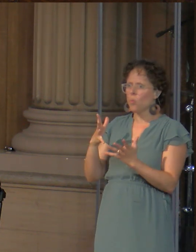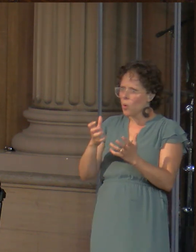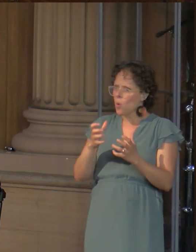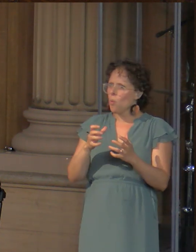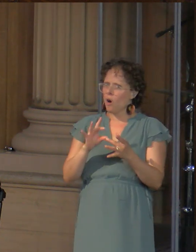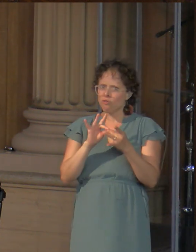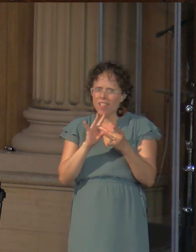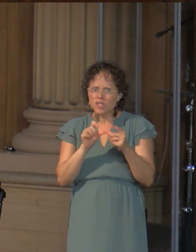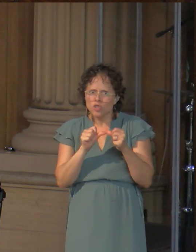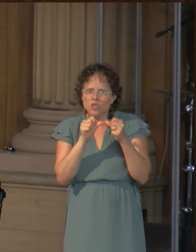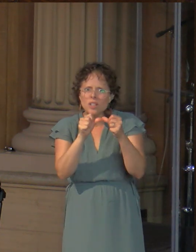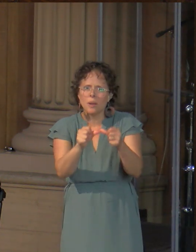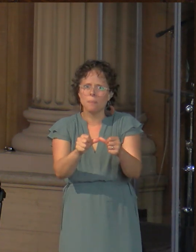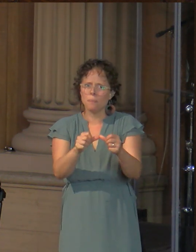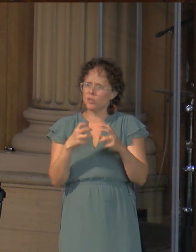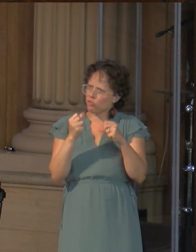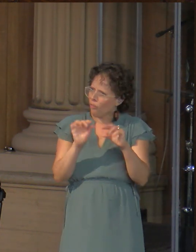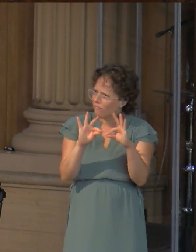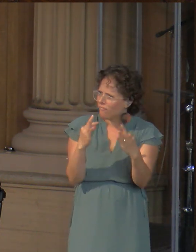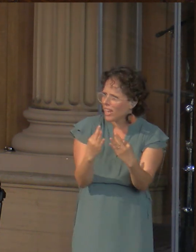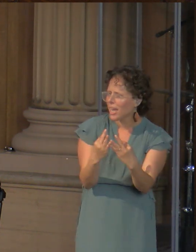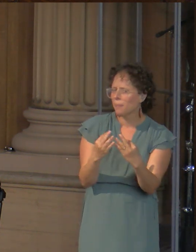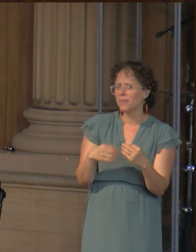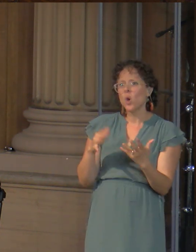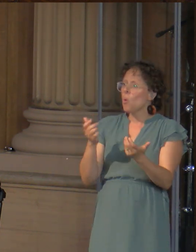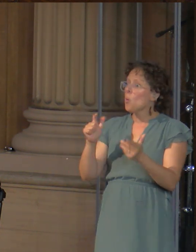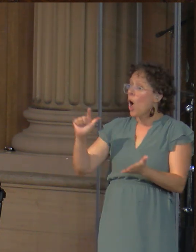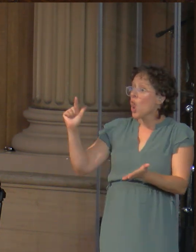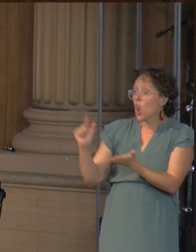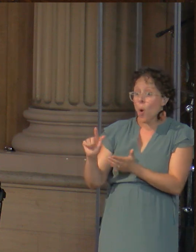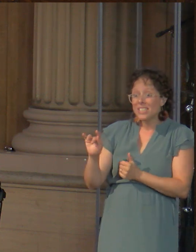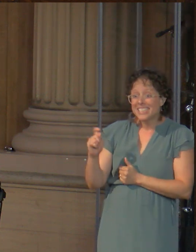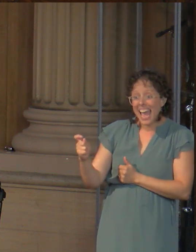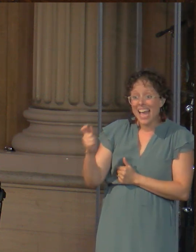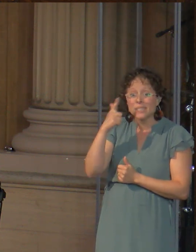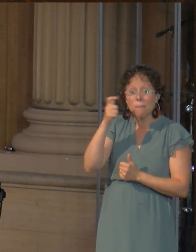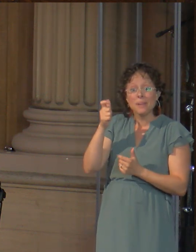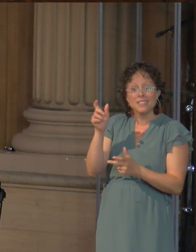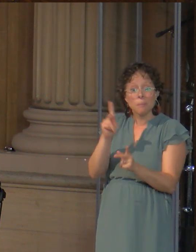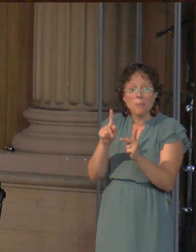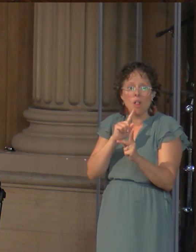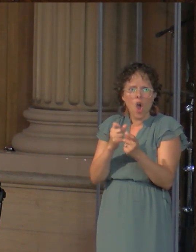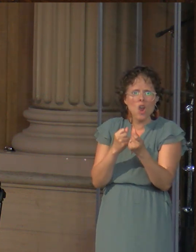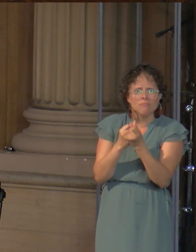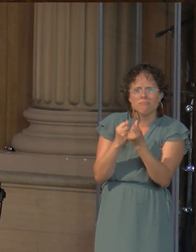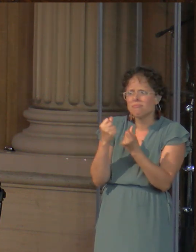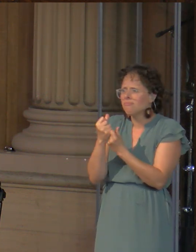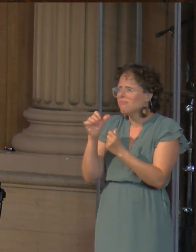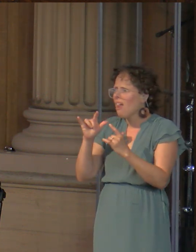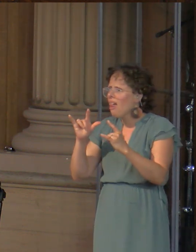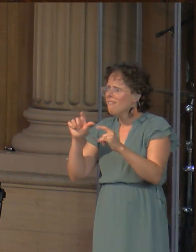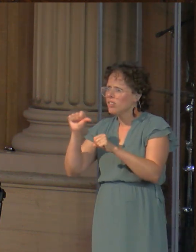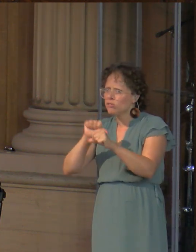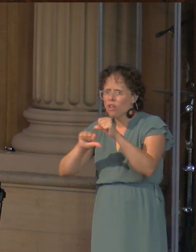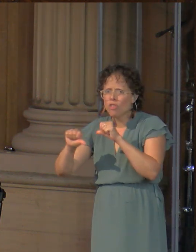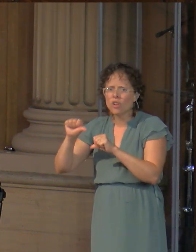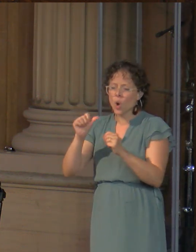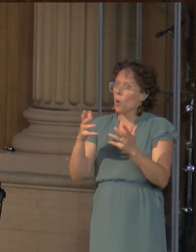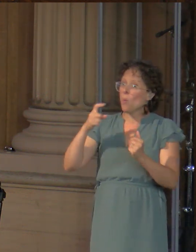Low taxes, because people are so generous with one another that less help is needed. Shrinking levels of addiction. We all want those